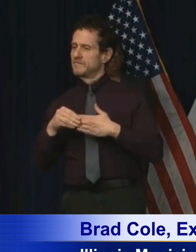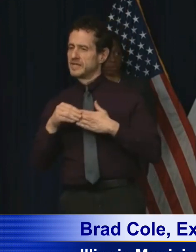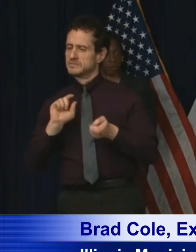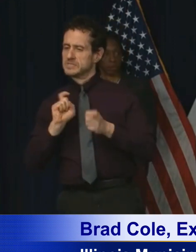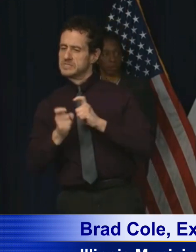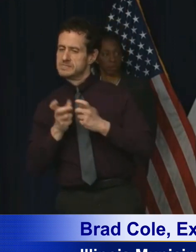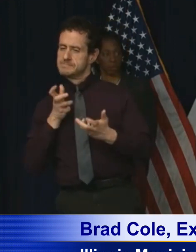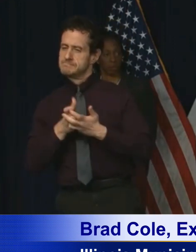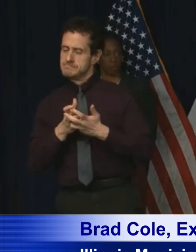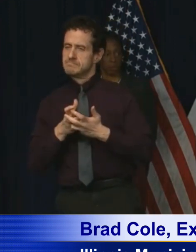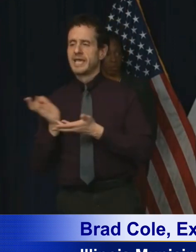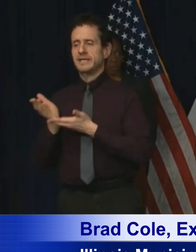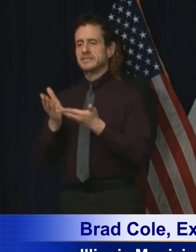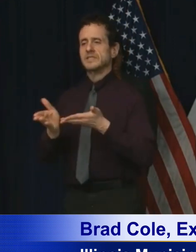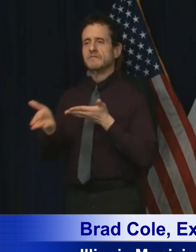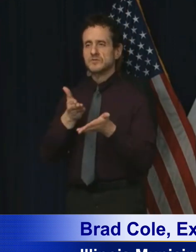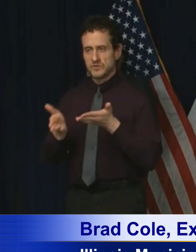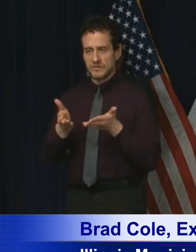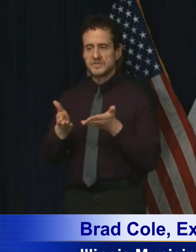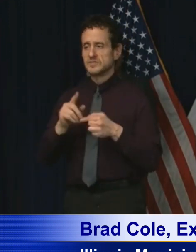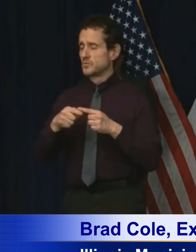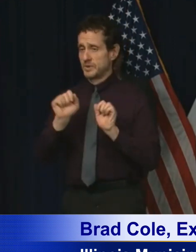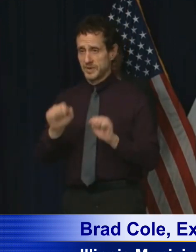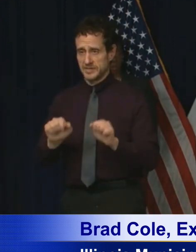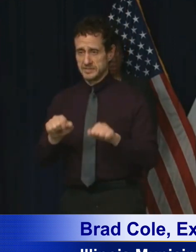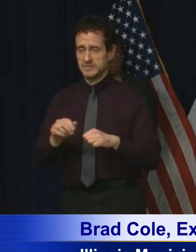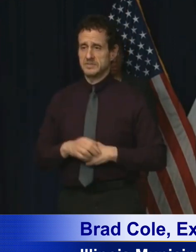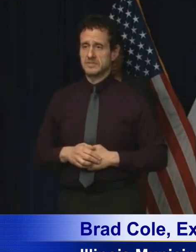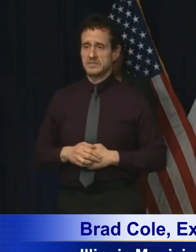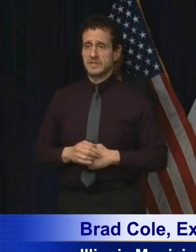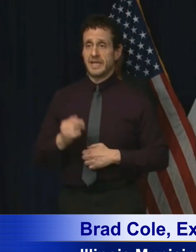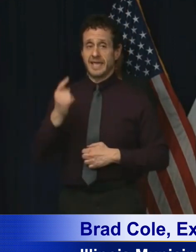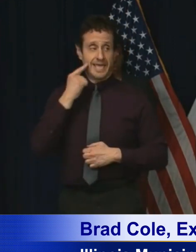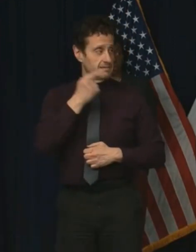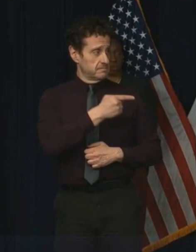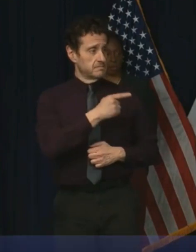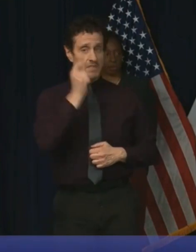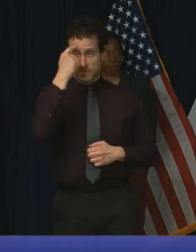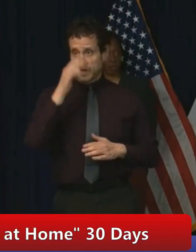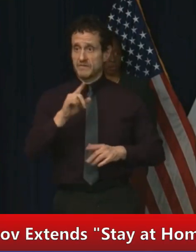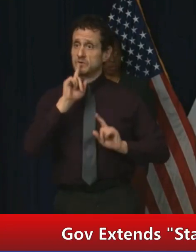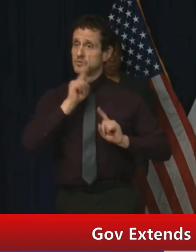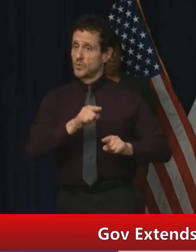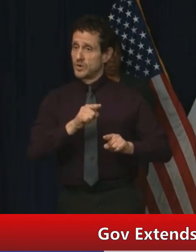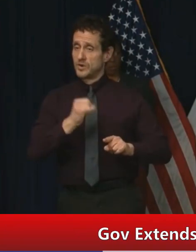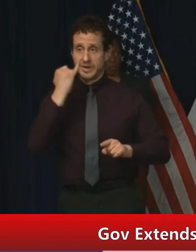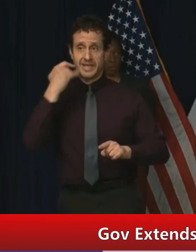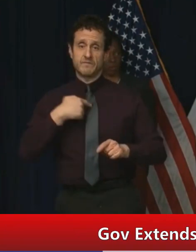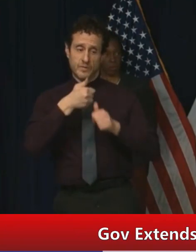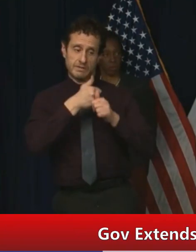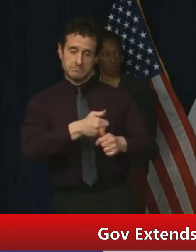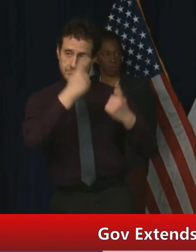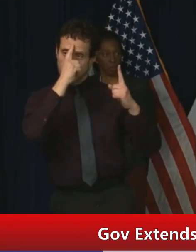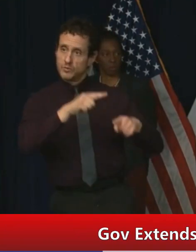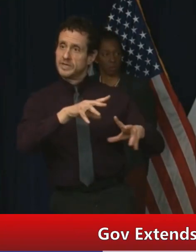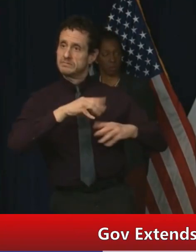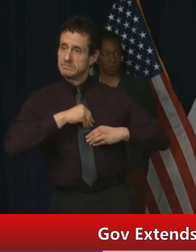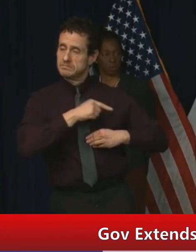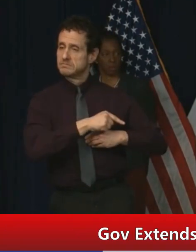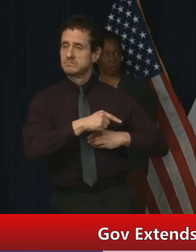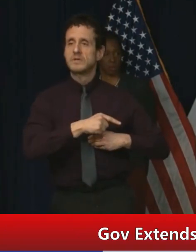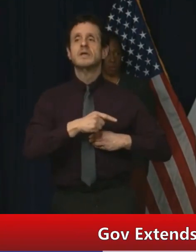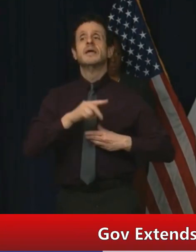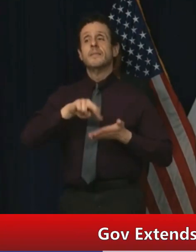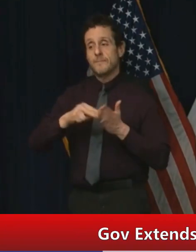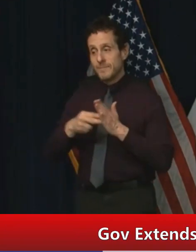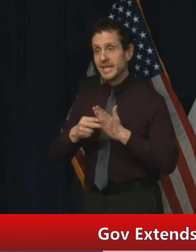wherever possible. The faster we seriously comply with the executive orders, the faster we will be able to slow and stop